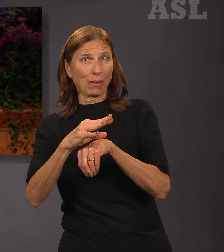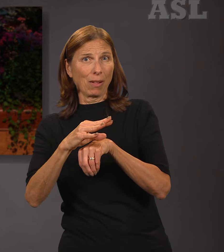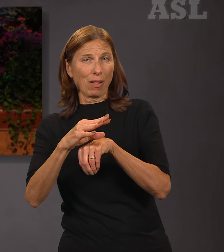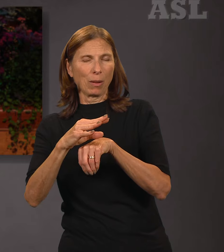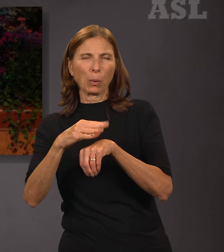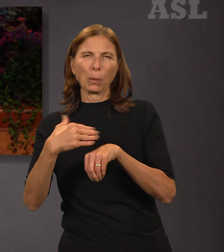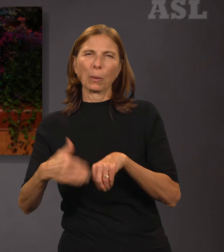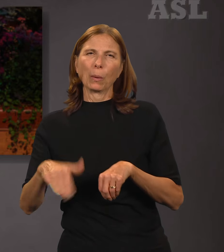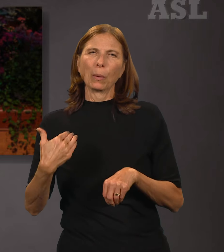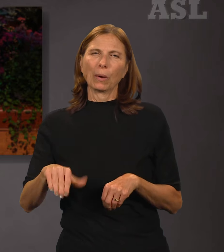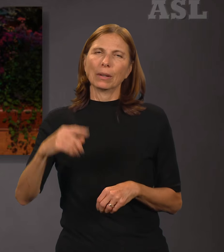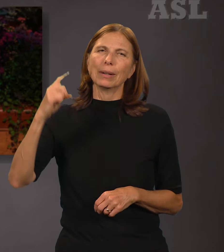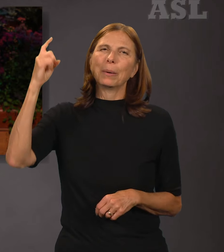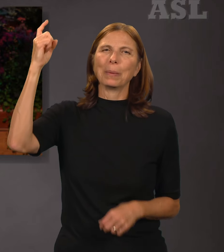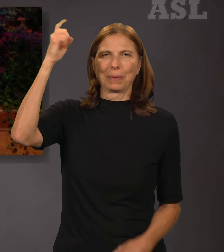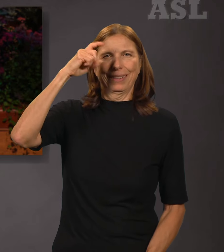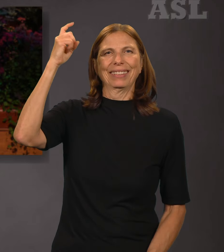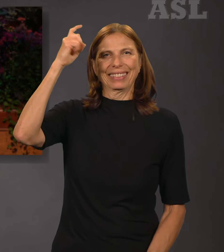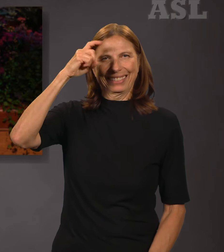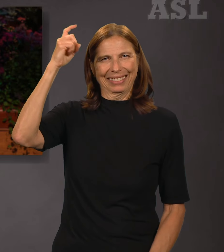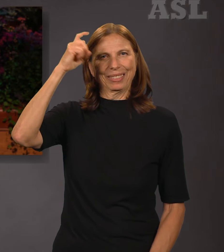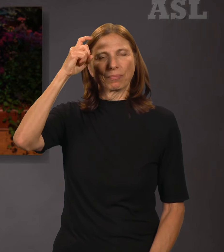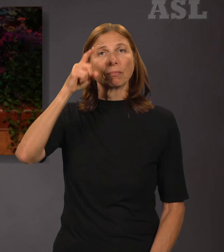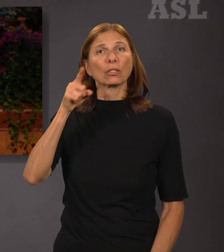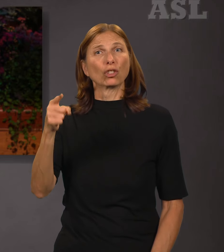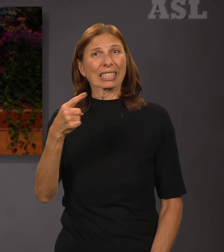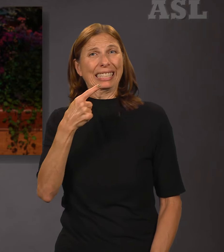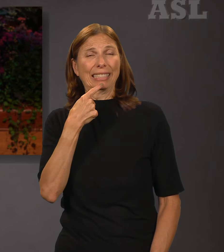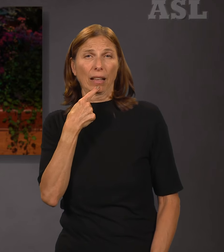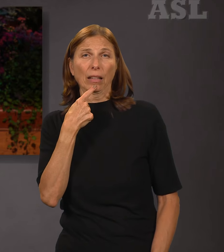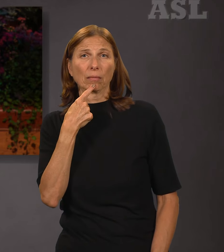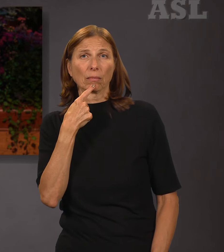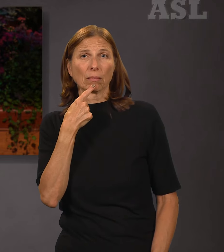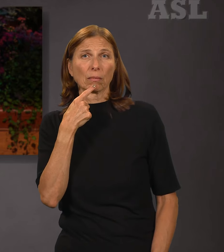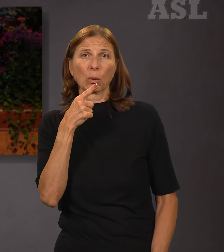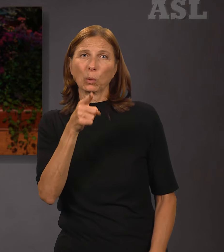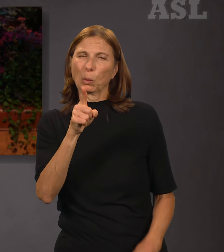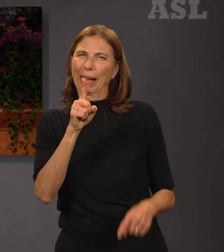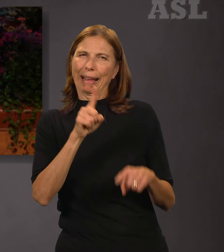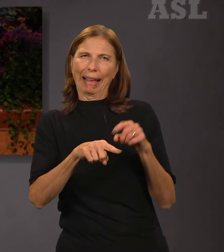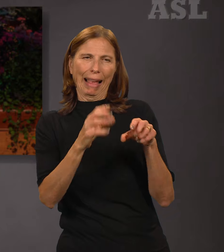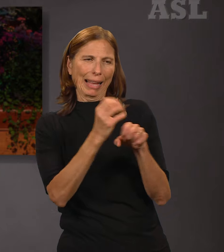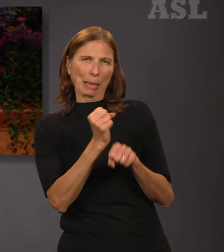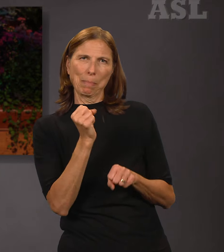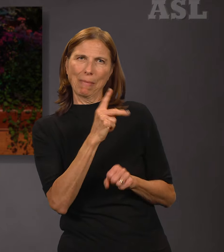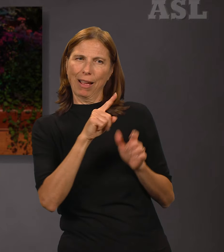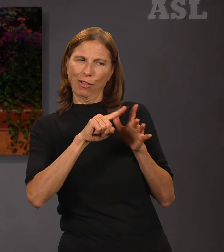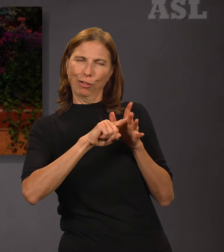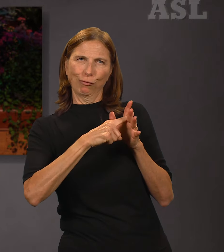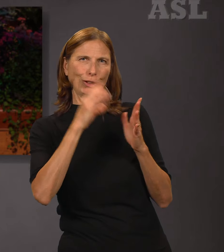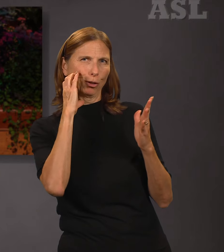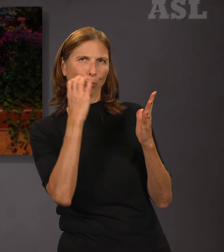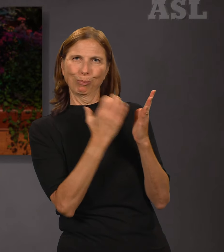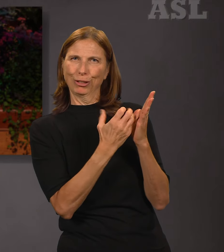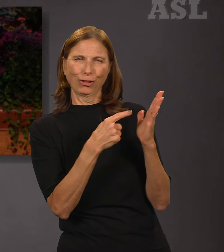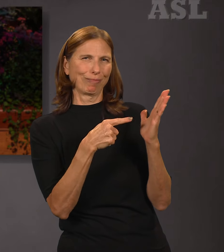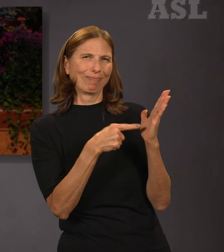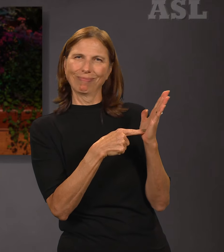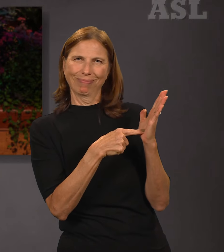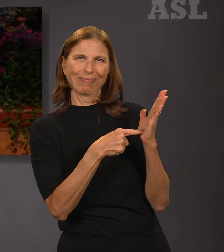She wisely and calmly said, you won't get back what you had, but do the very best you can with